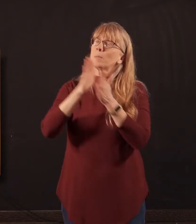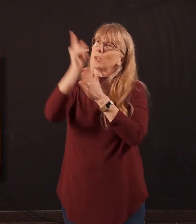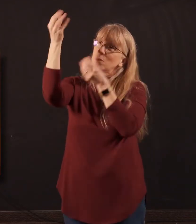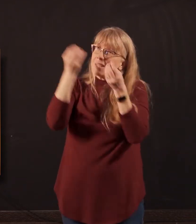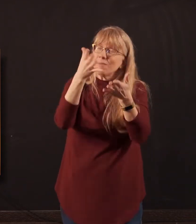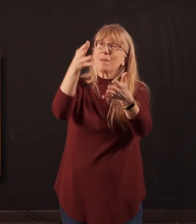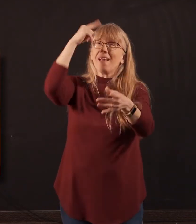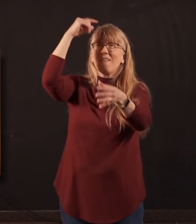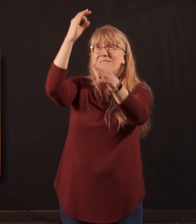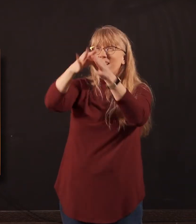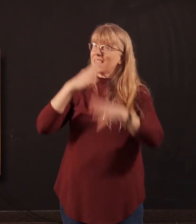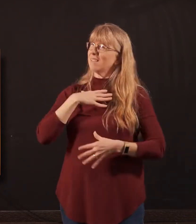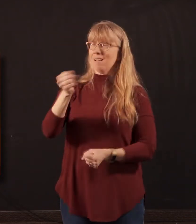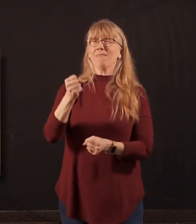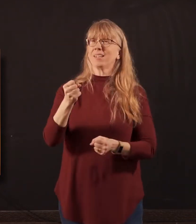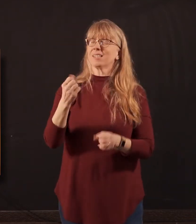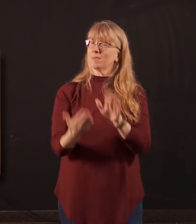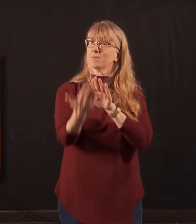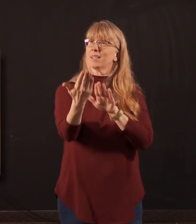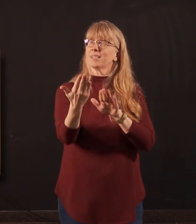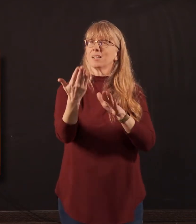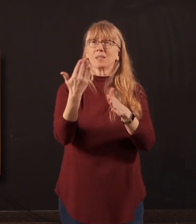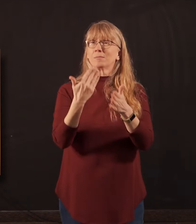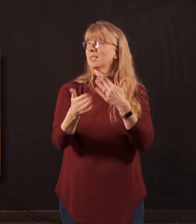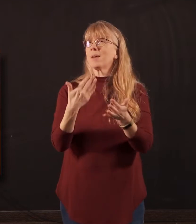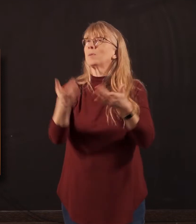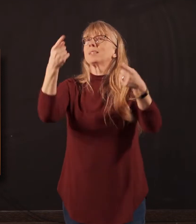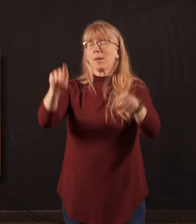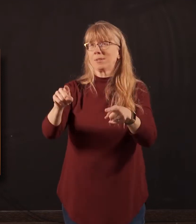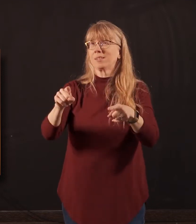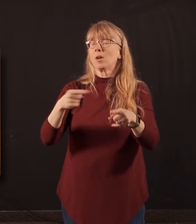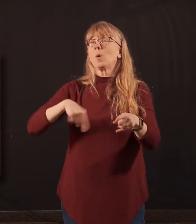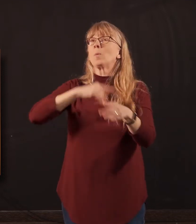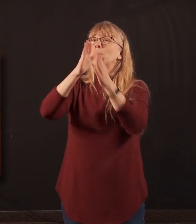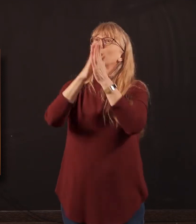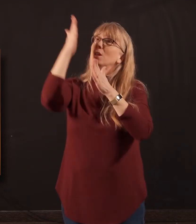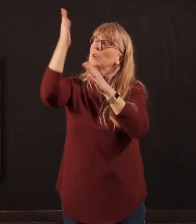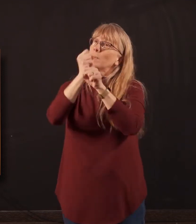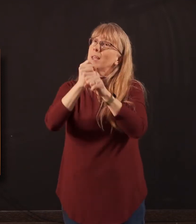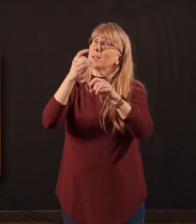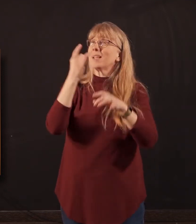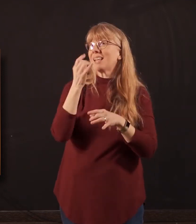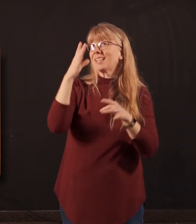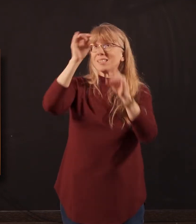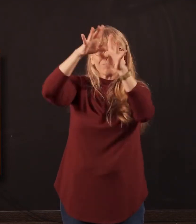to face whatever is coming up. God, we pray that you will make them lights in the world, that you would use them to